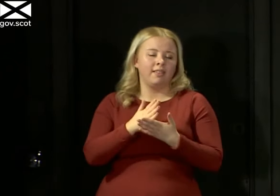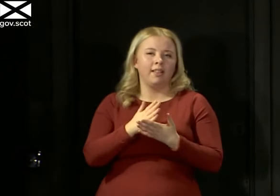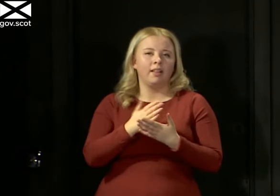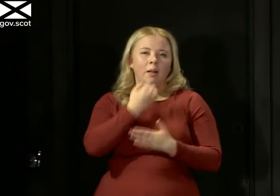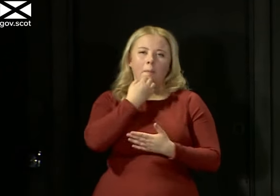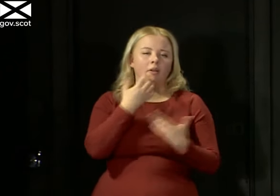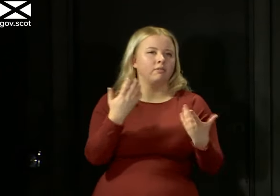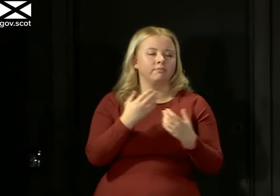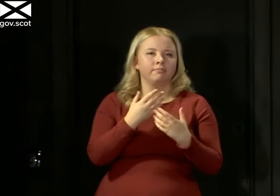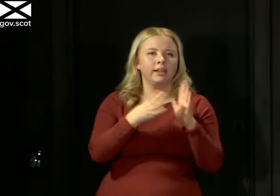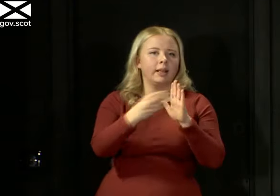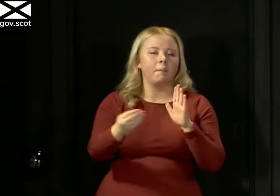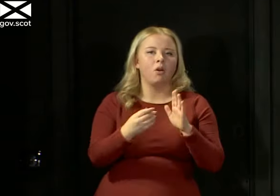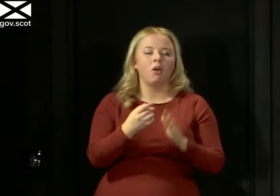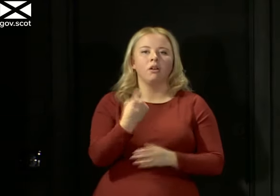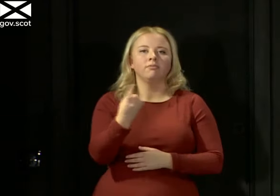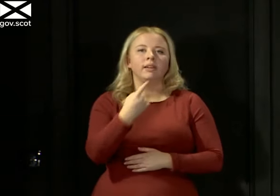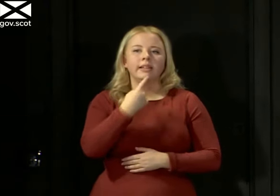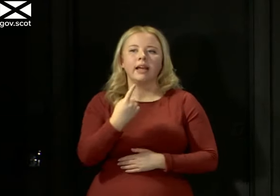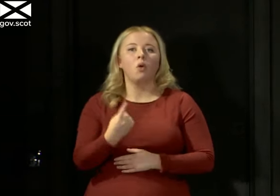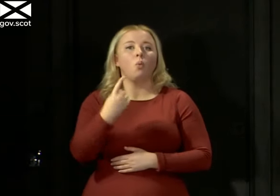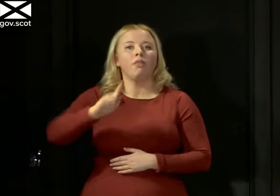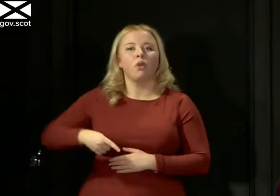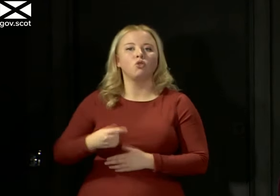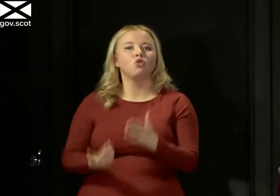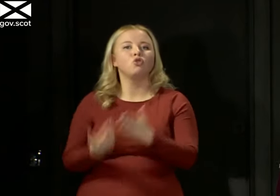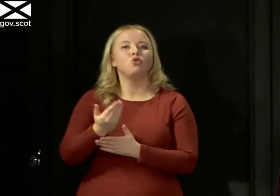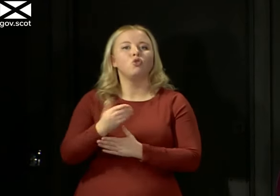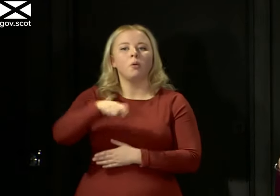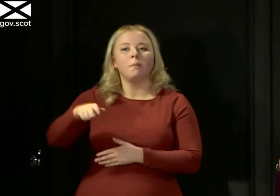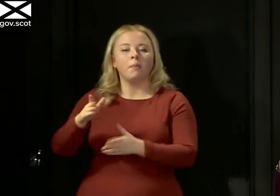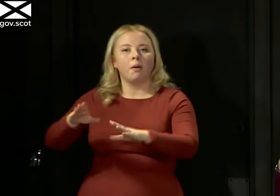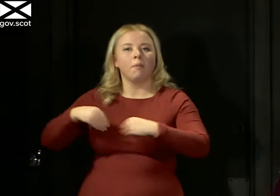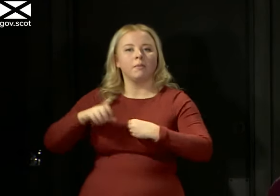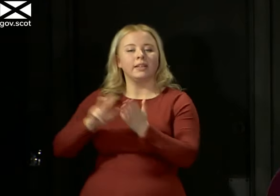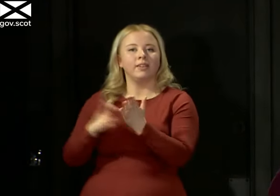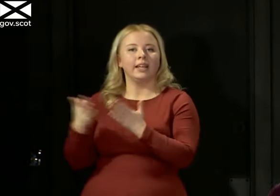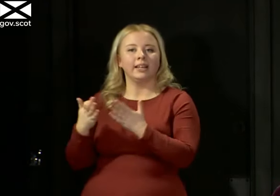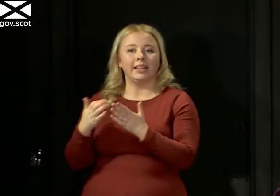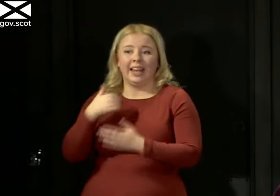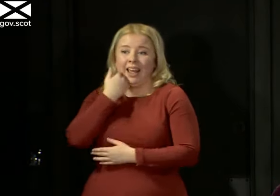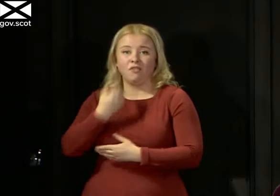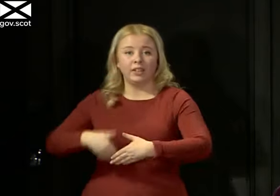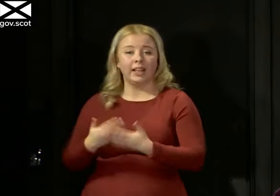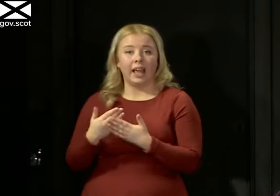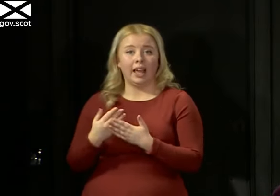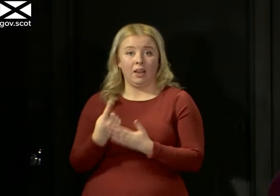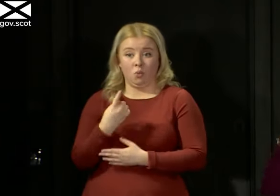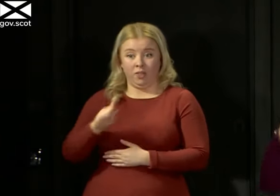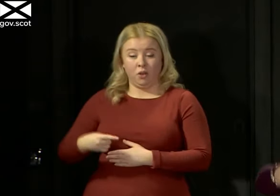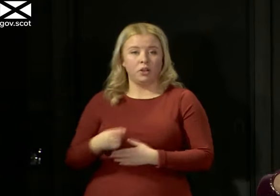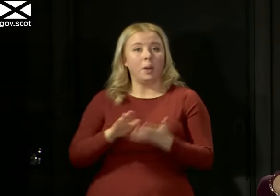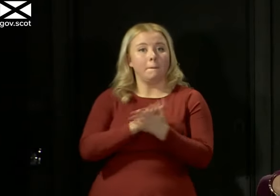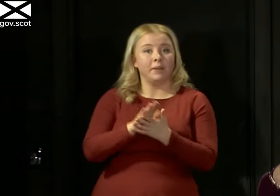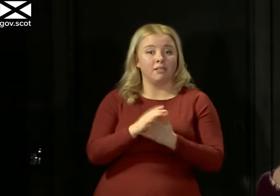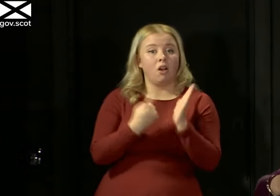numbers right now, if your incidence is 1,000 new cases a day and your R number is 1, that means that 1,000 new cases a day will infect